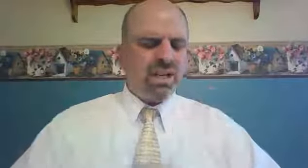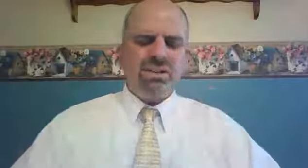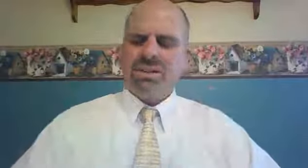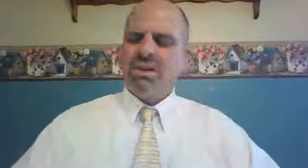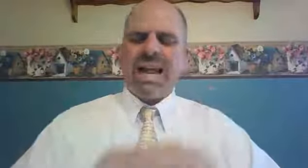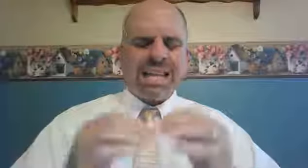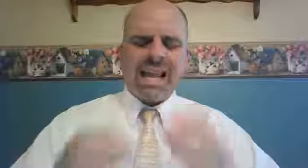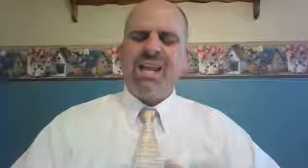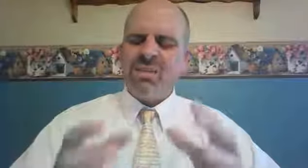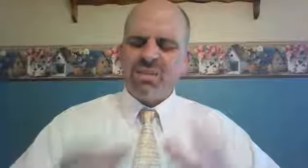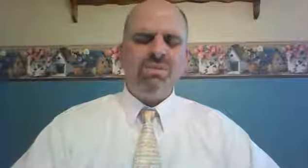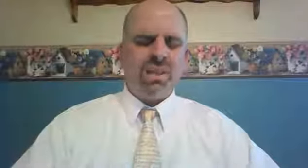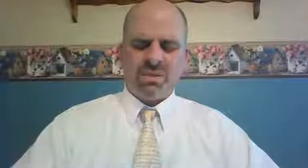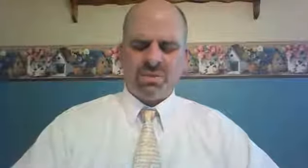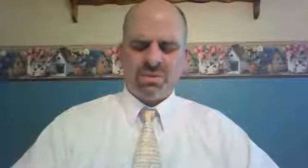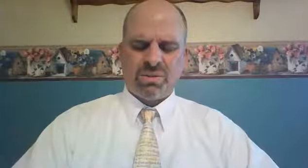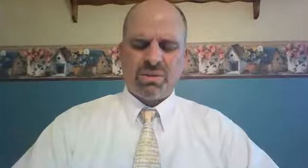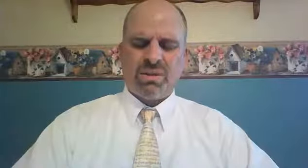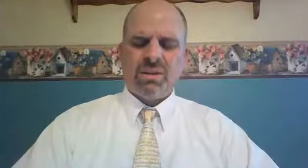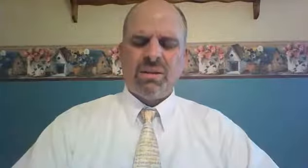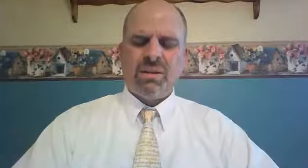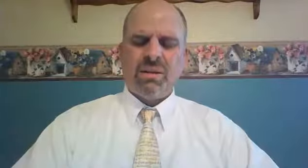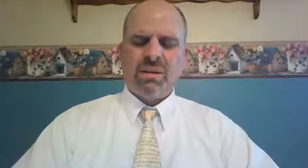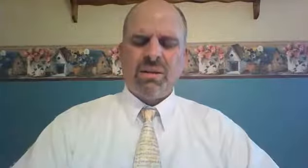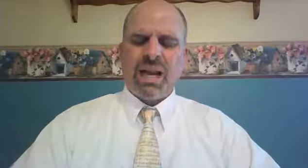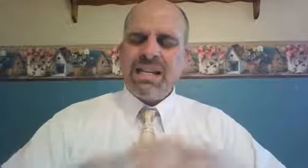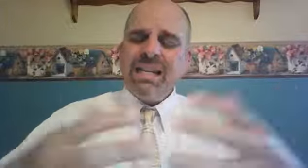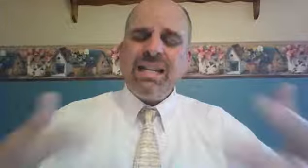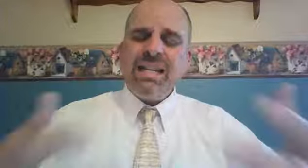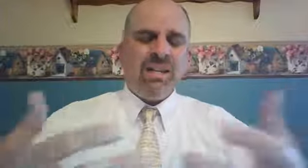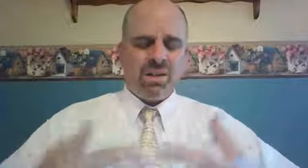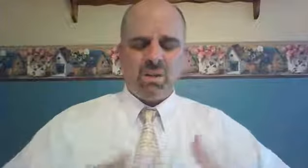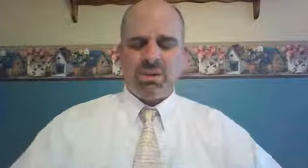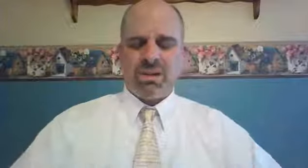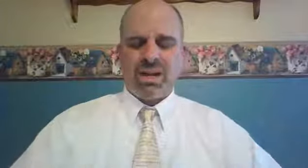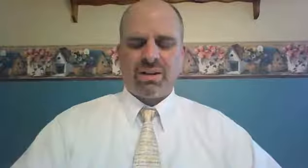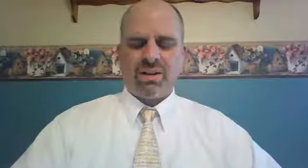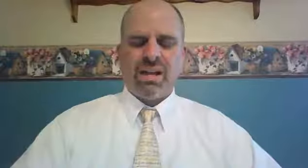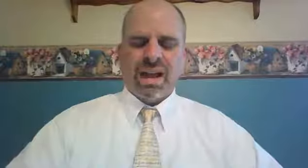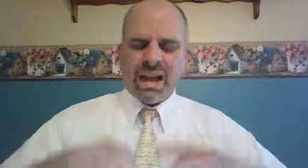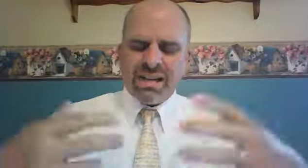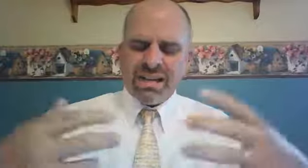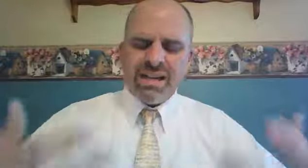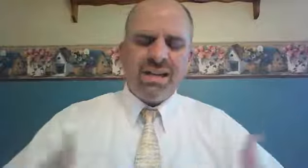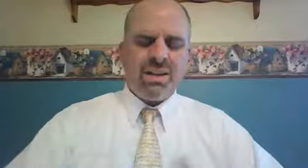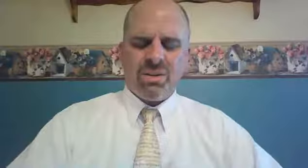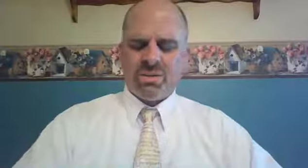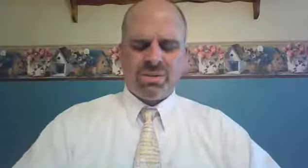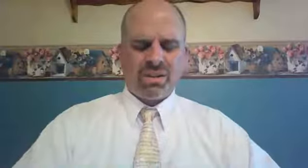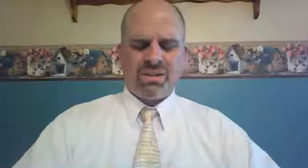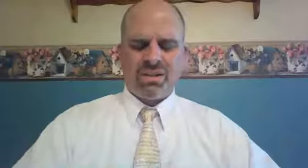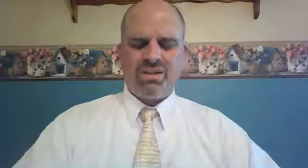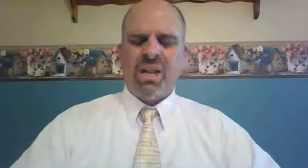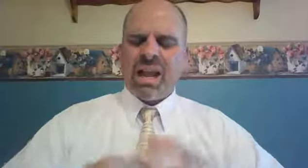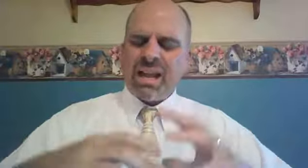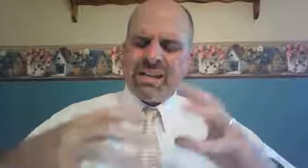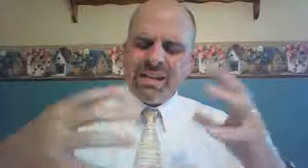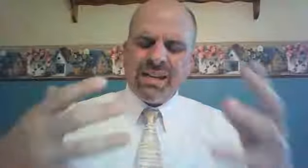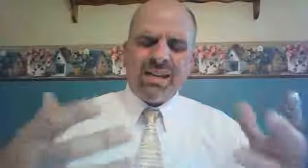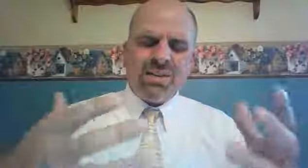destitute. I can't do this. I need your protection. I need your sustenance. I need